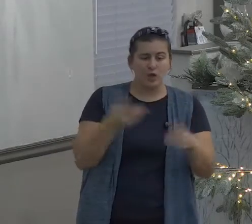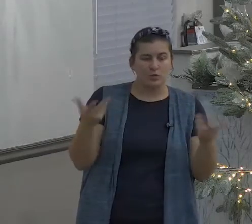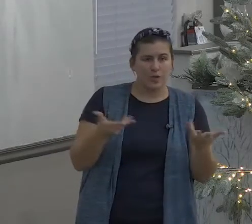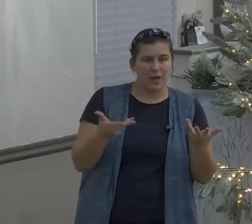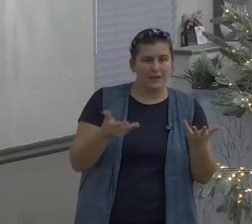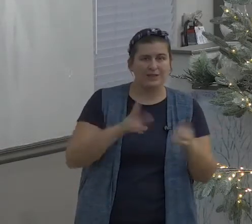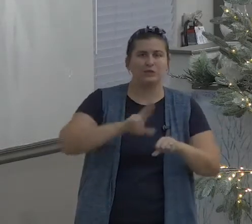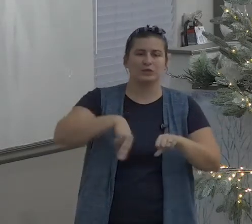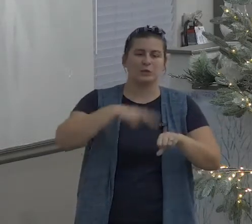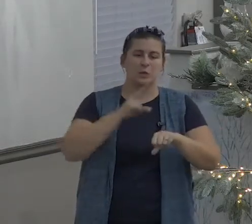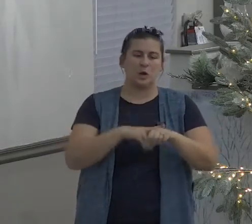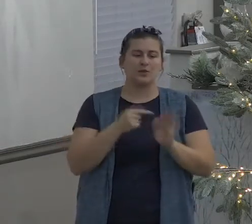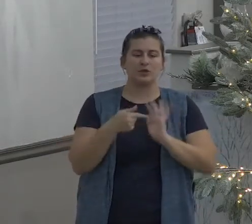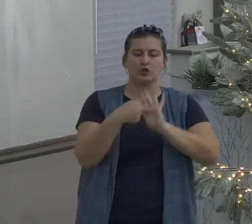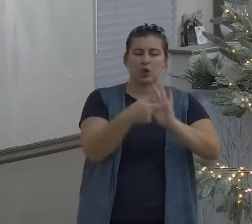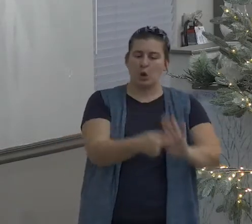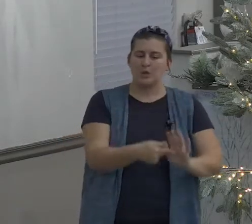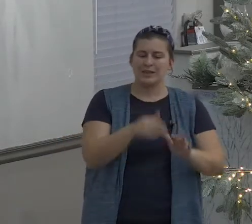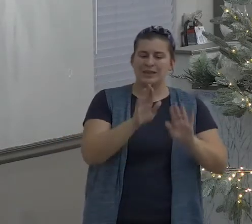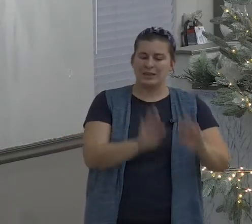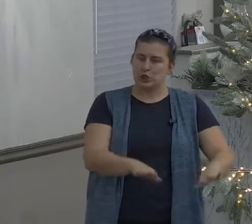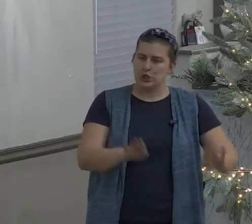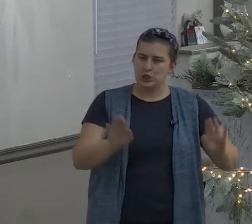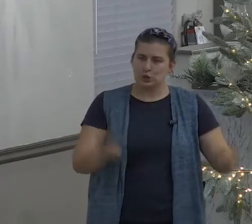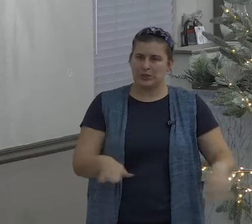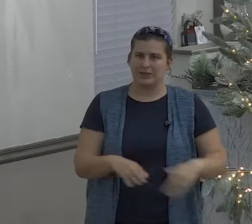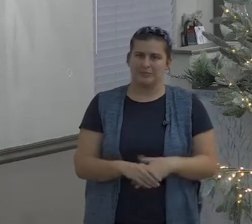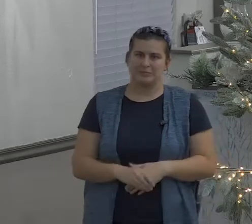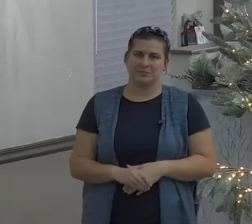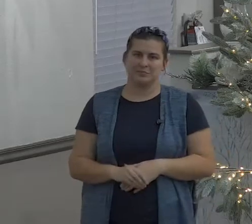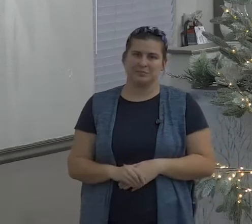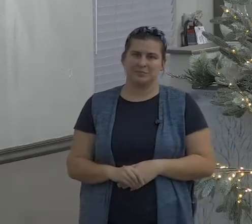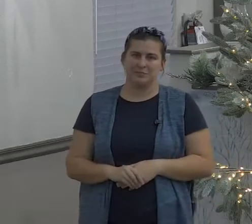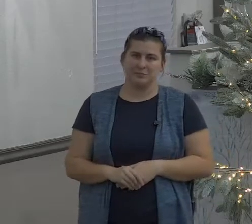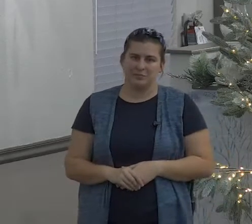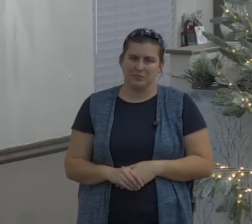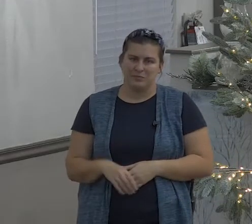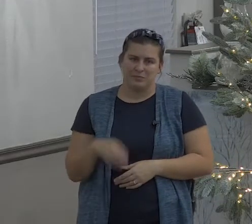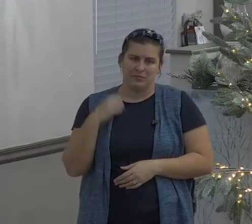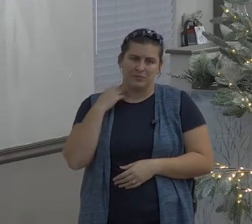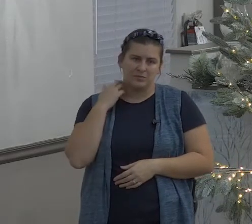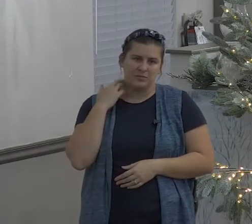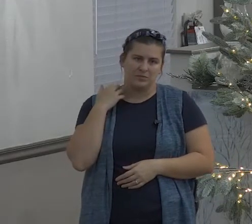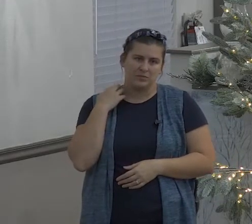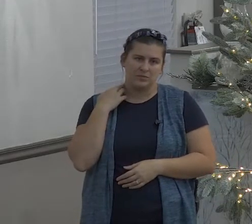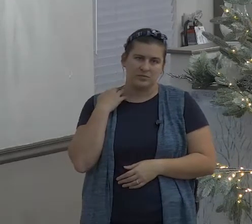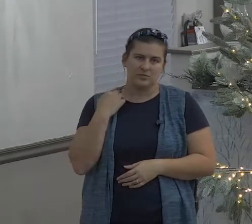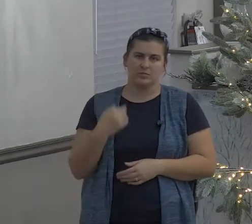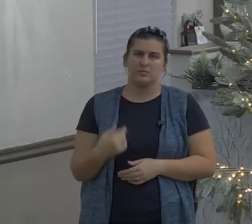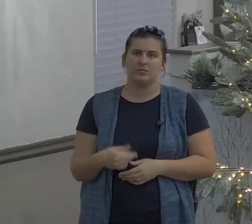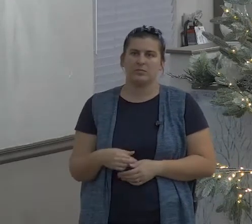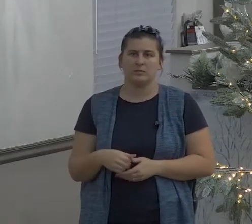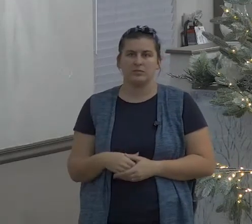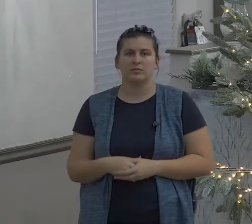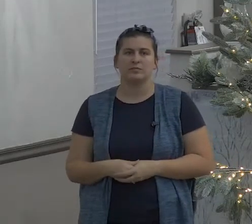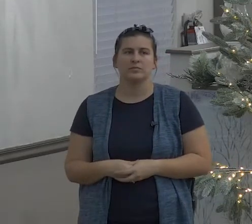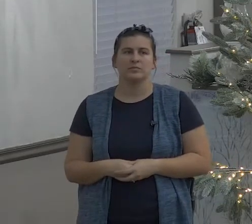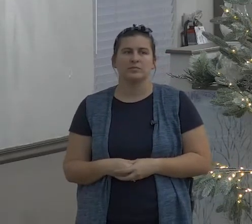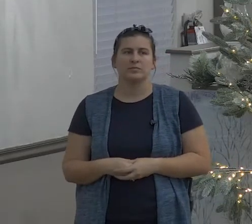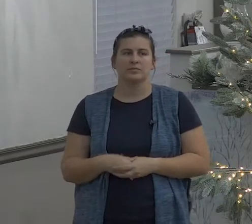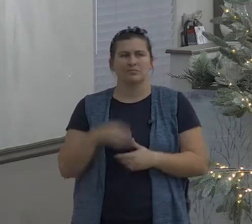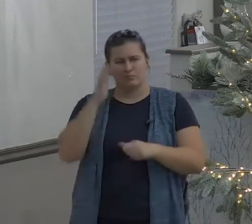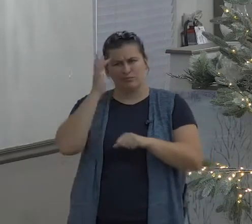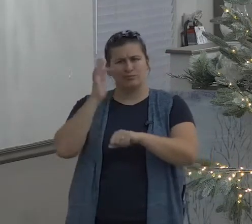seven days a week 365 days a year the fallout usually is